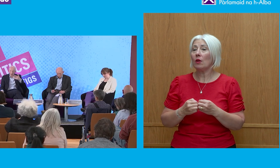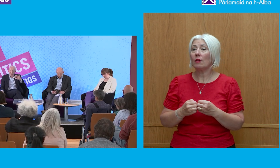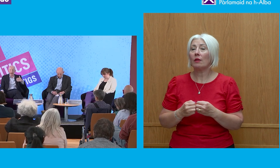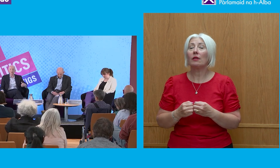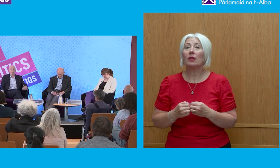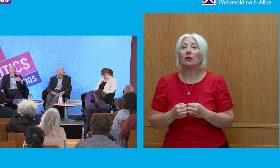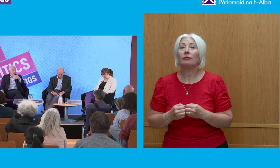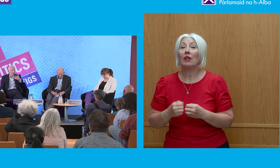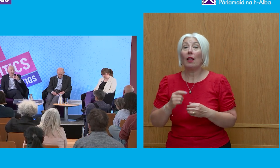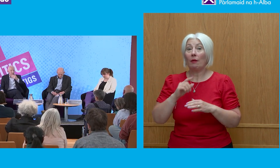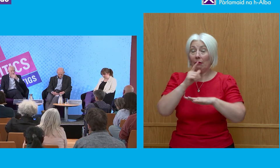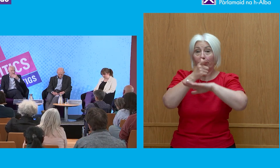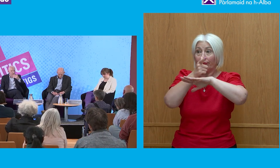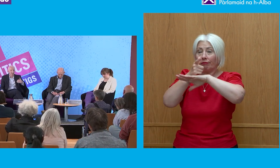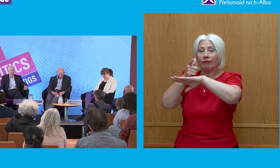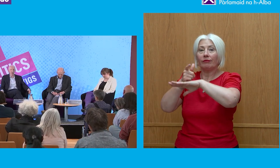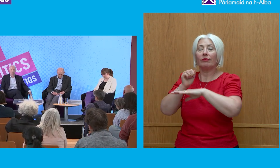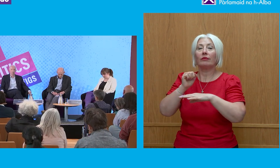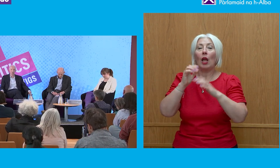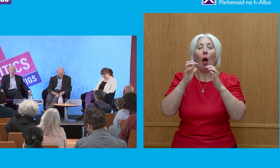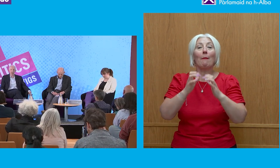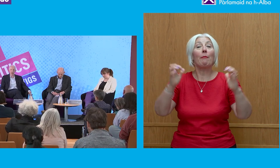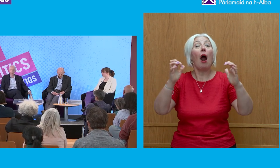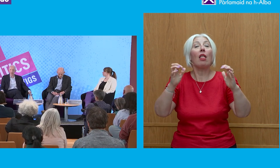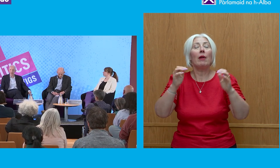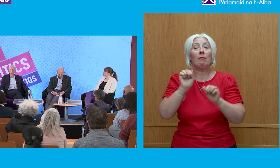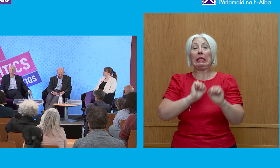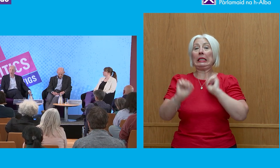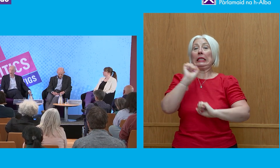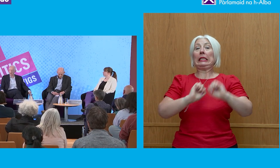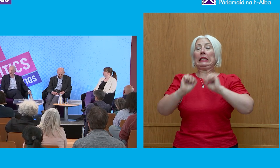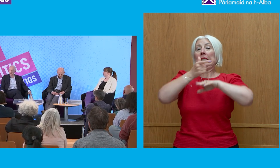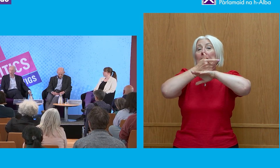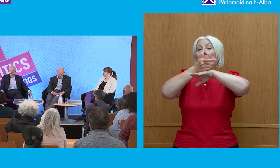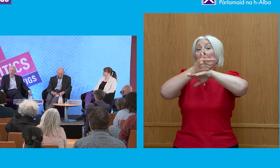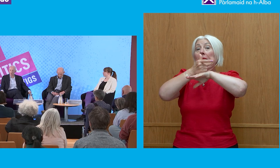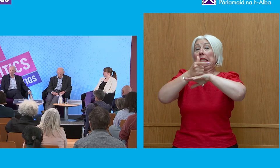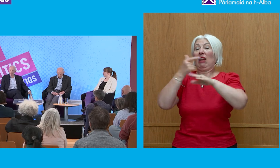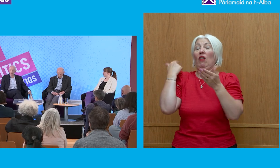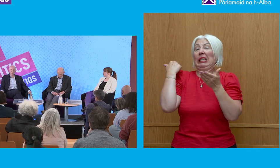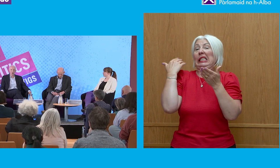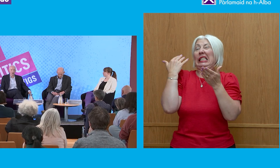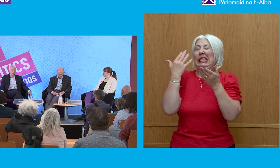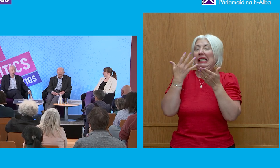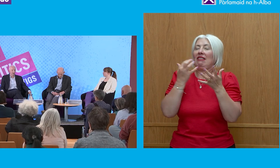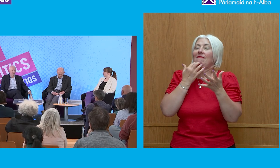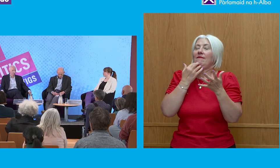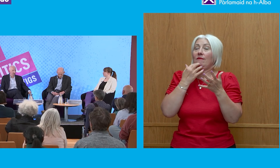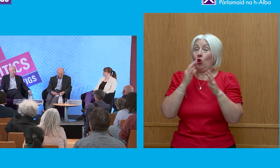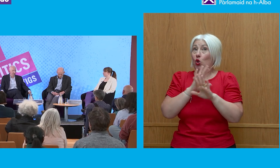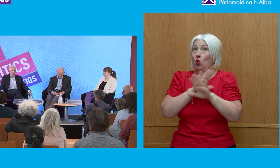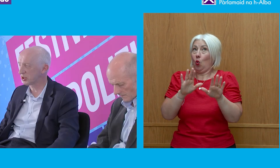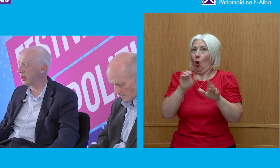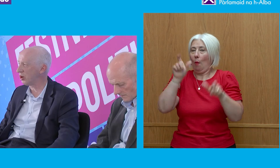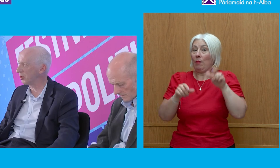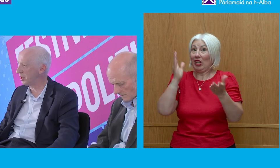fact that cameras, I mean, let's bear in mind, Parliament resisted broadcasting for as long as it possibly could do to try to stop people